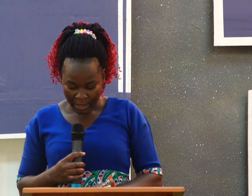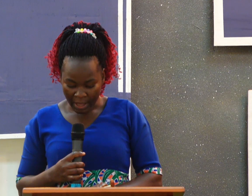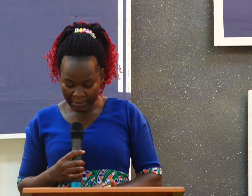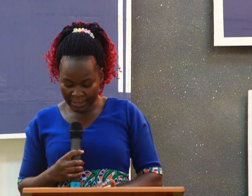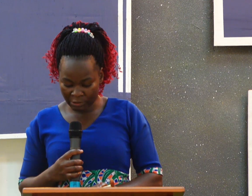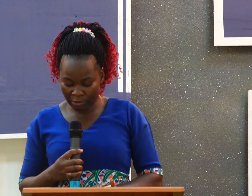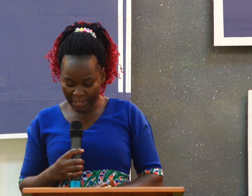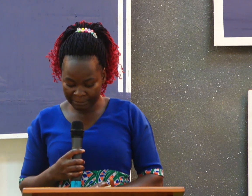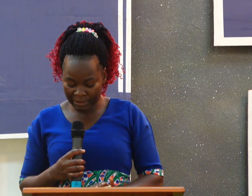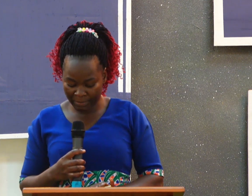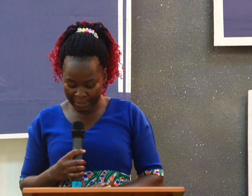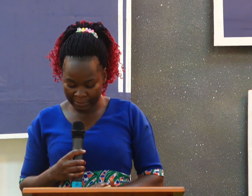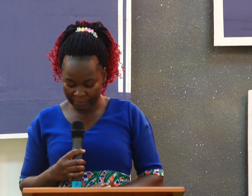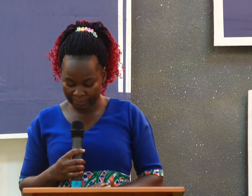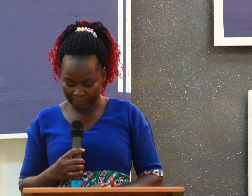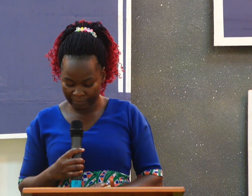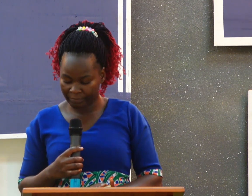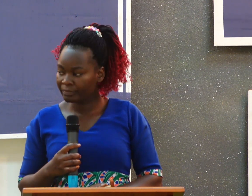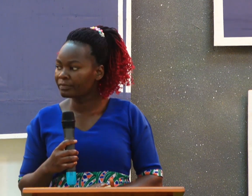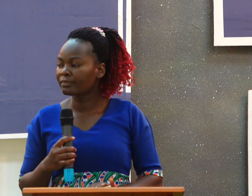And let your lamps burn.